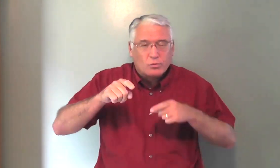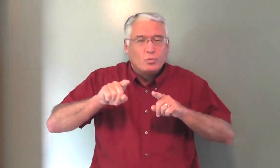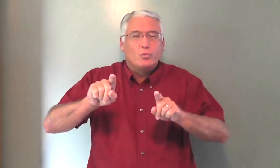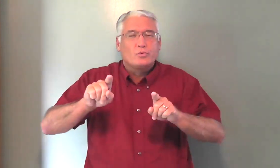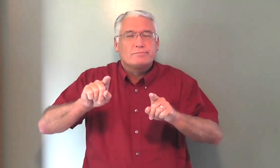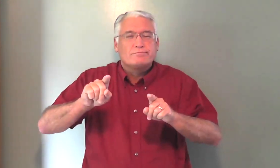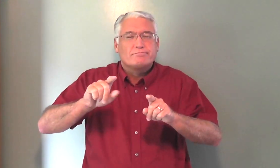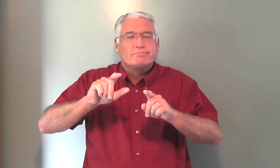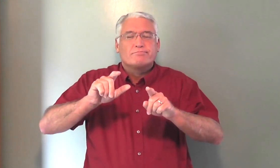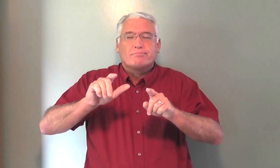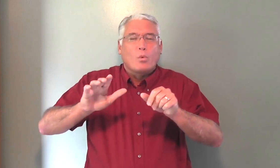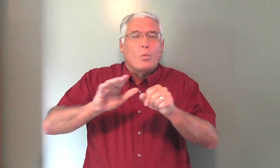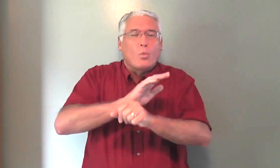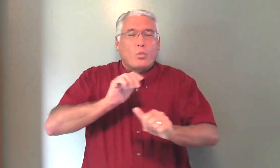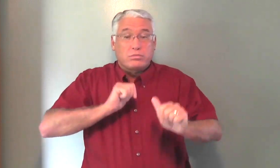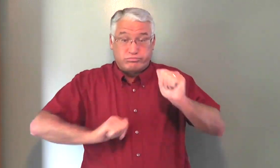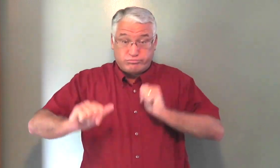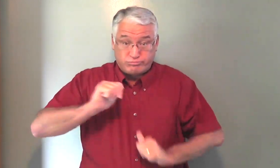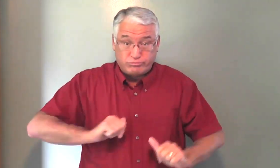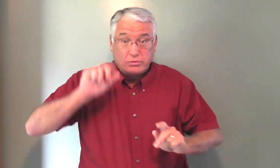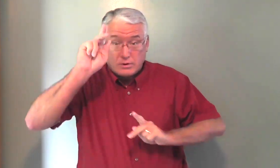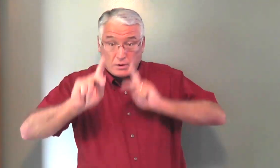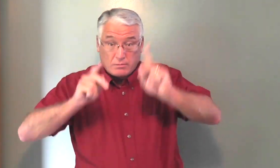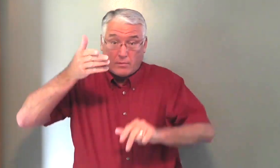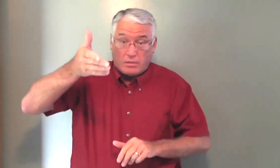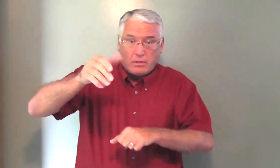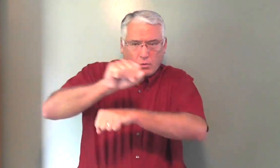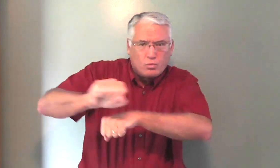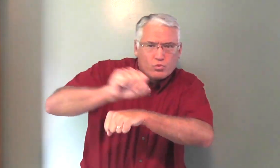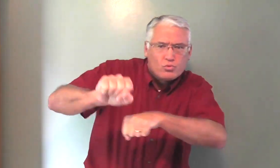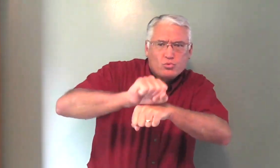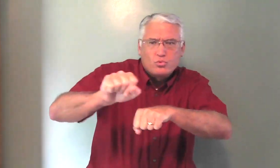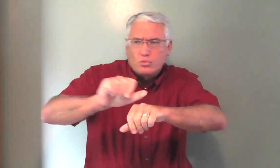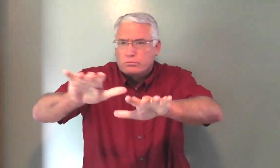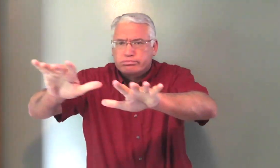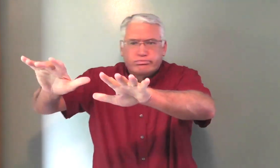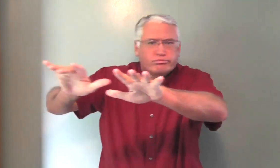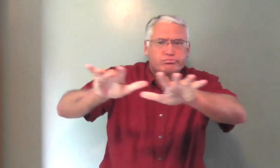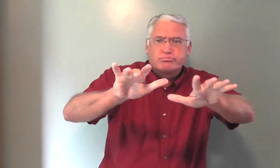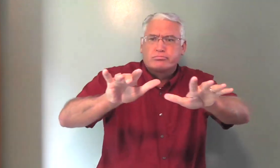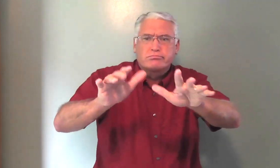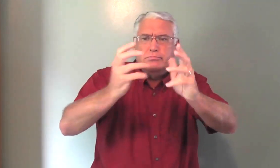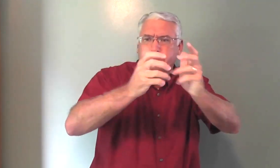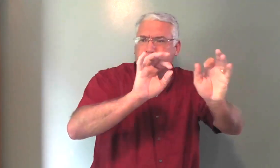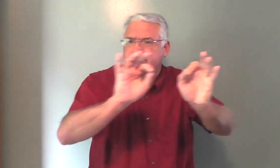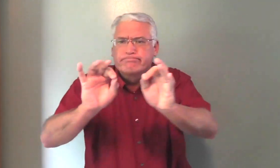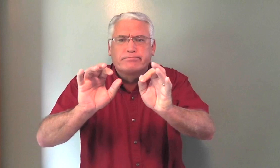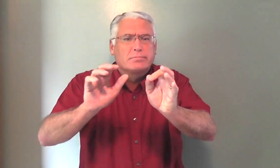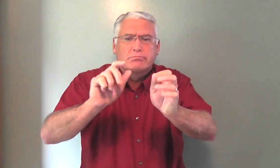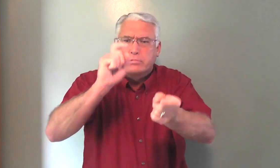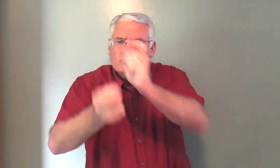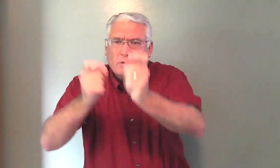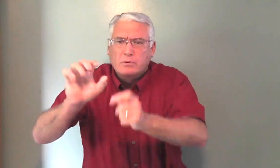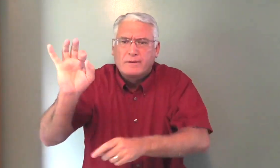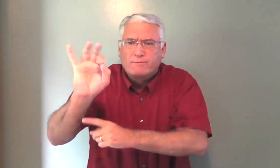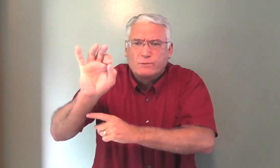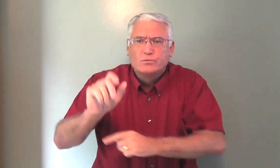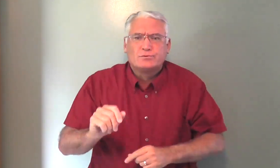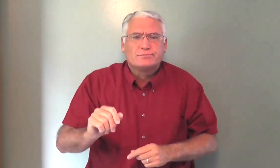was that in between the scenes of the acts, there were workers back there. They were working on the set and they